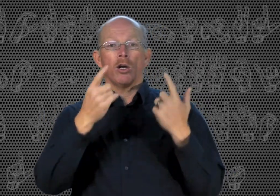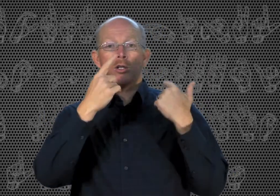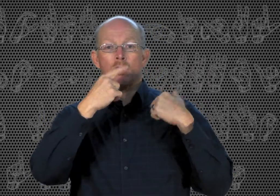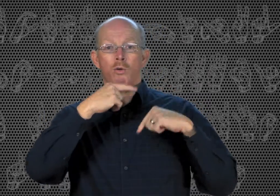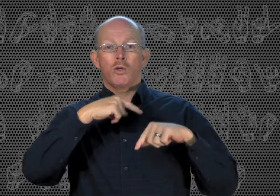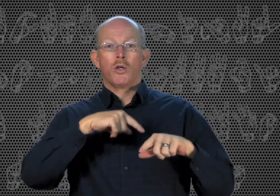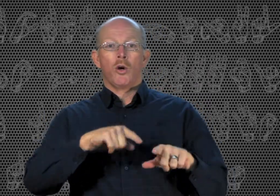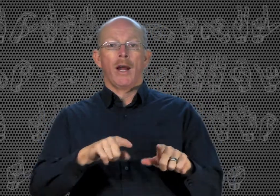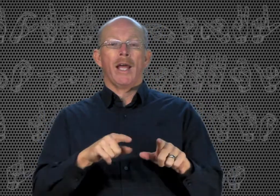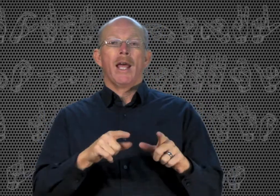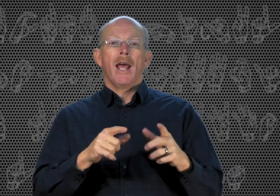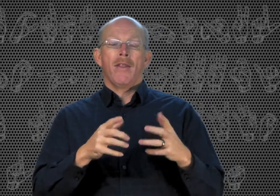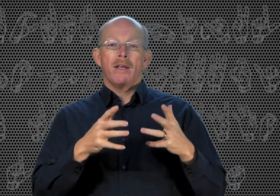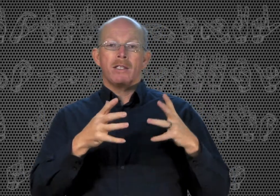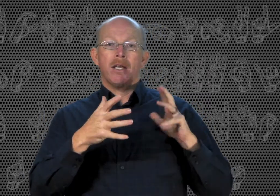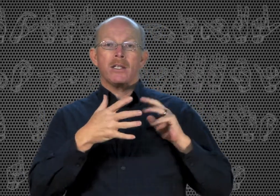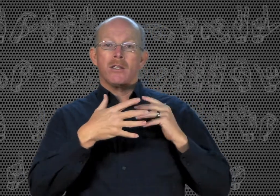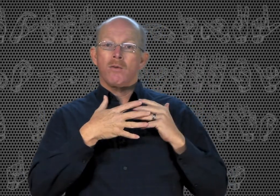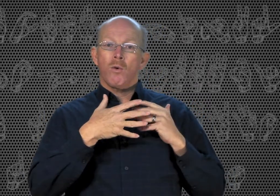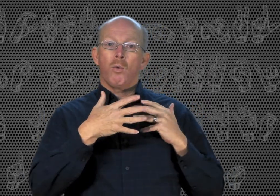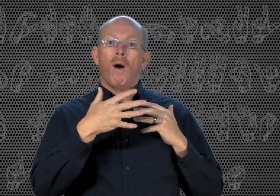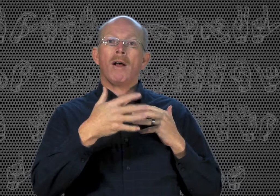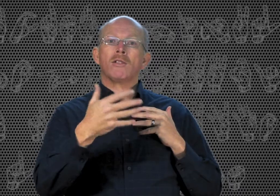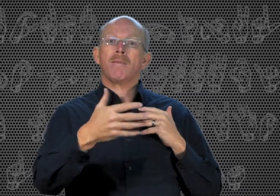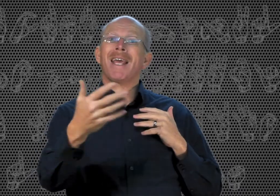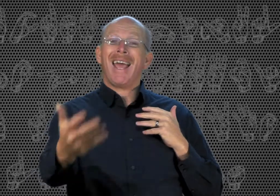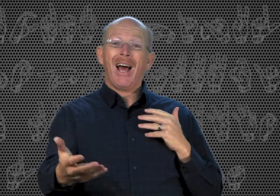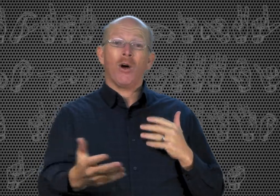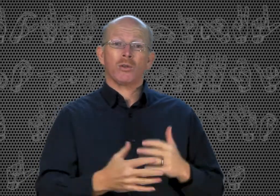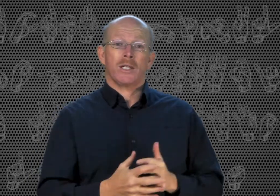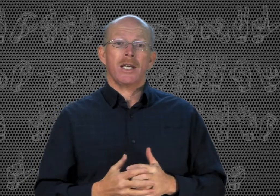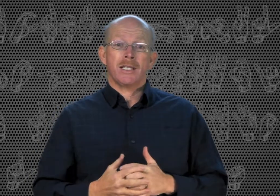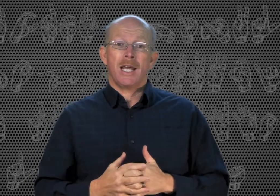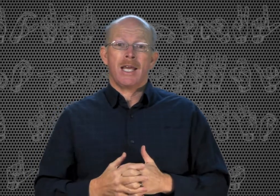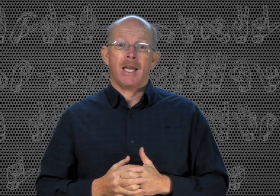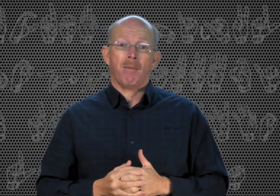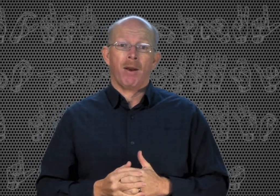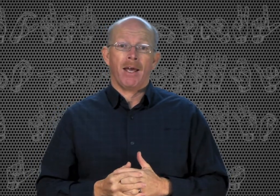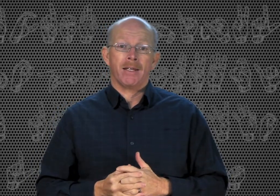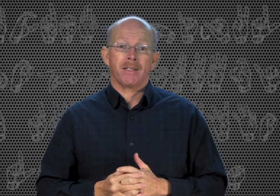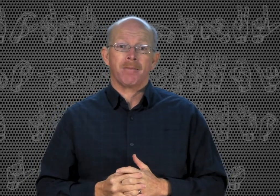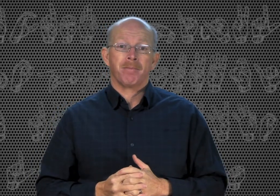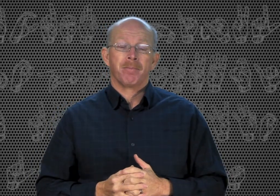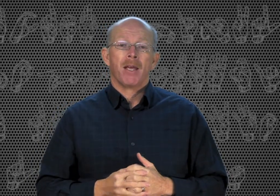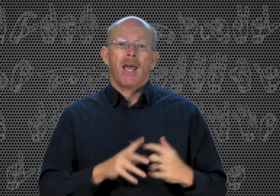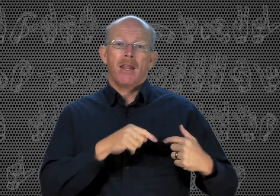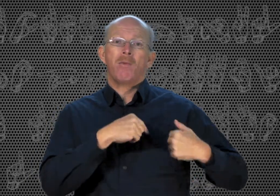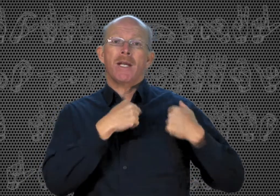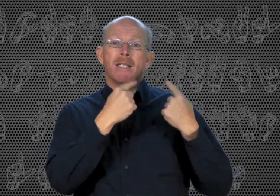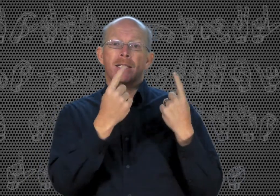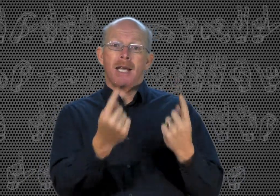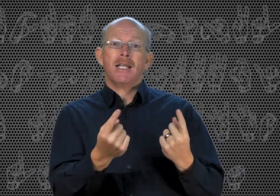So during. And this is while something else is taking place. And then we did since.